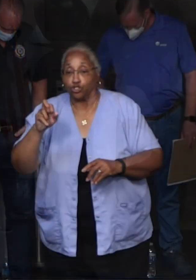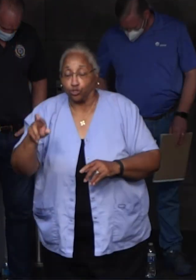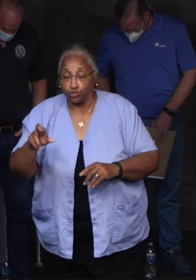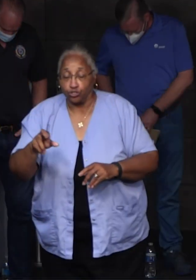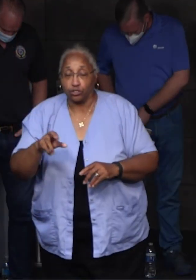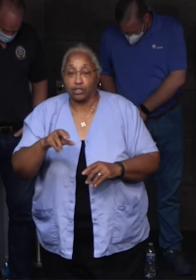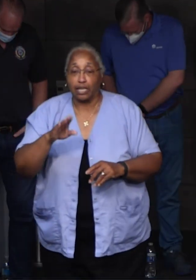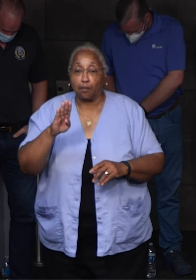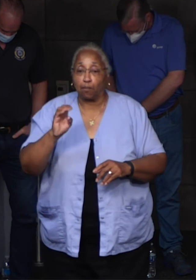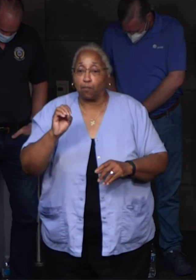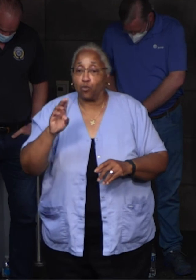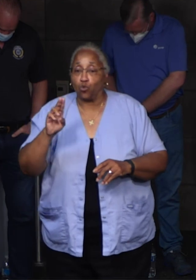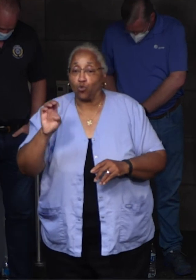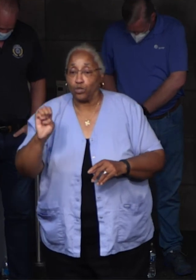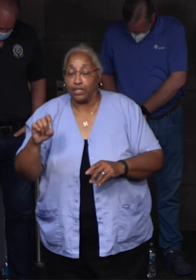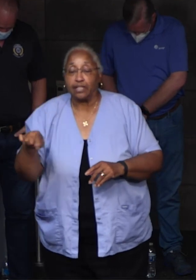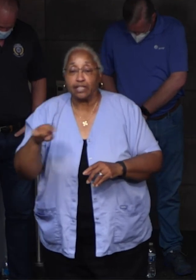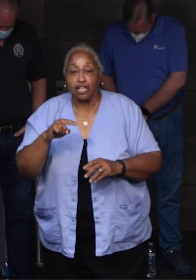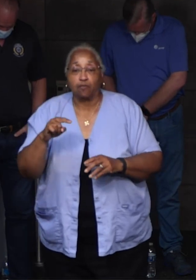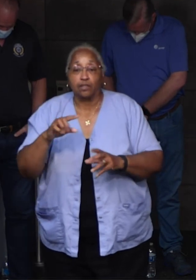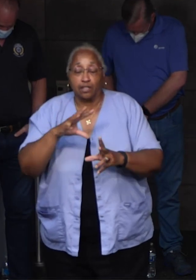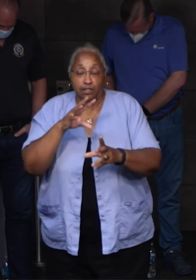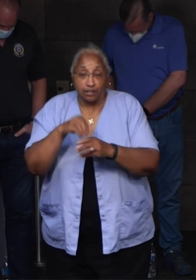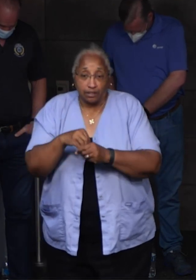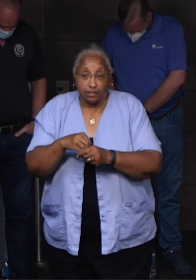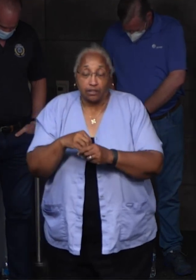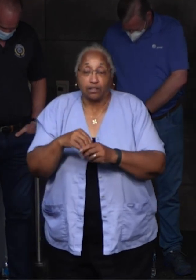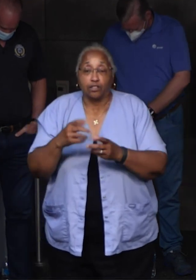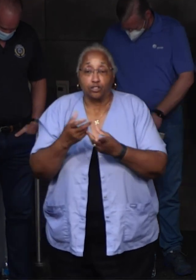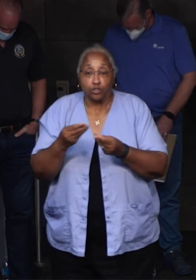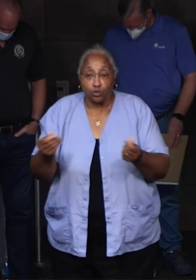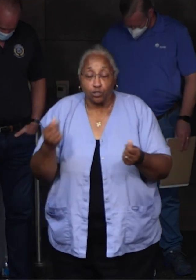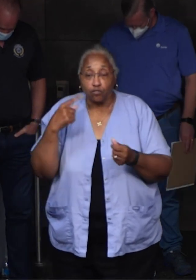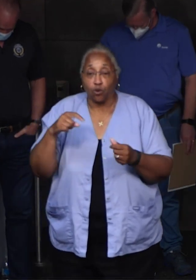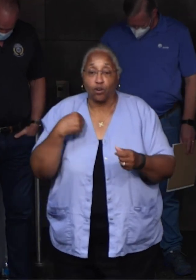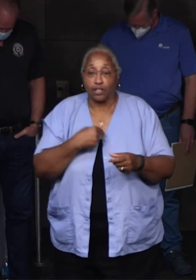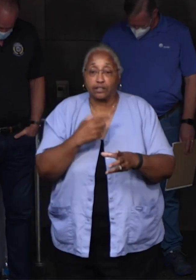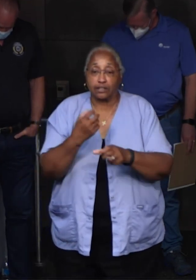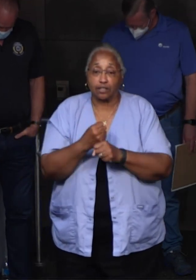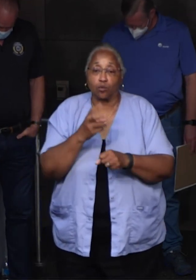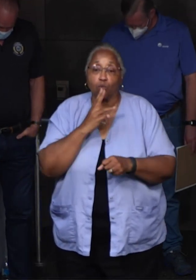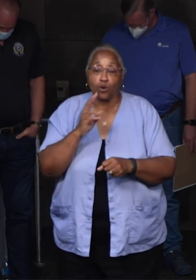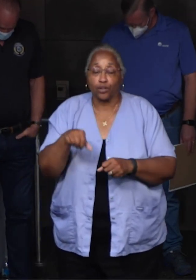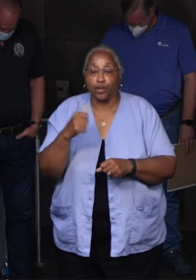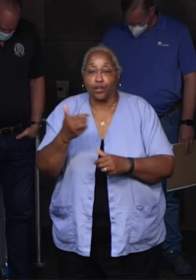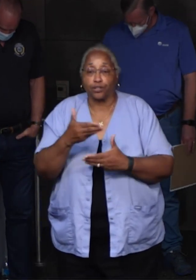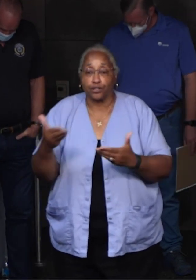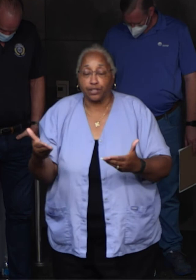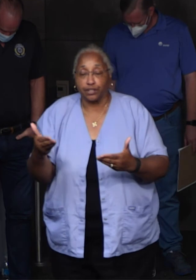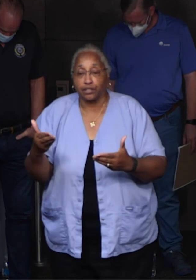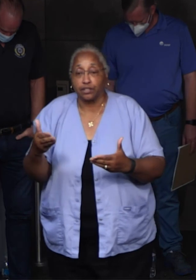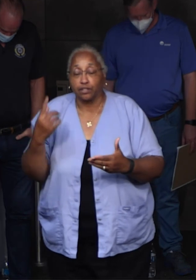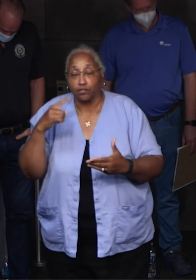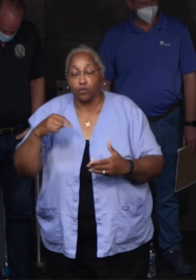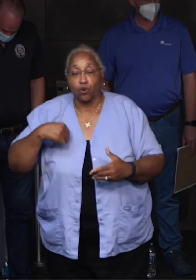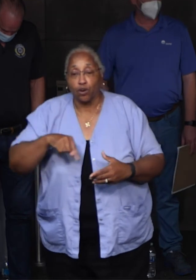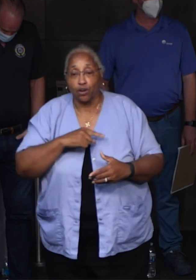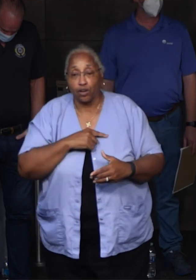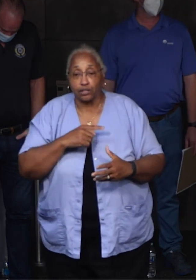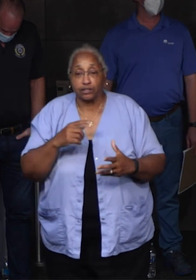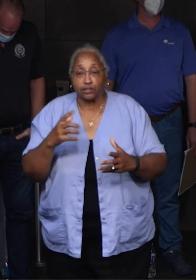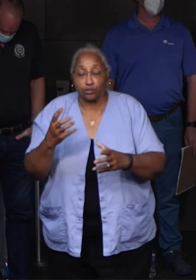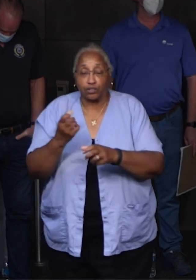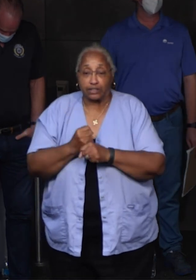they've been a part of the solution to be able to get water and other products to be able to be donated